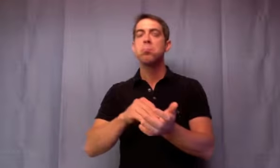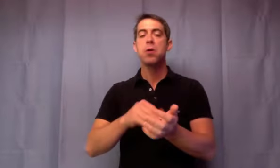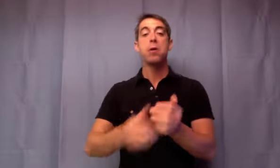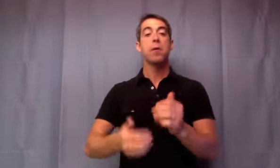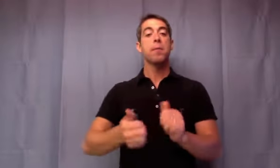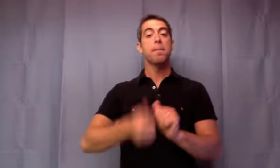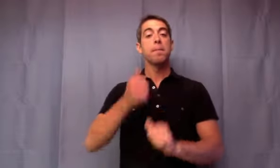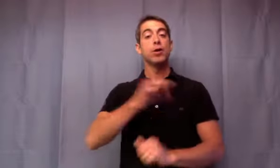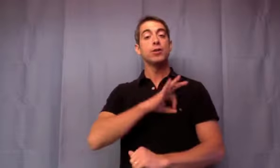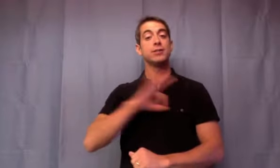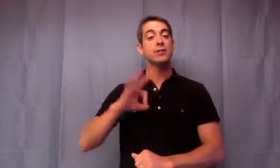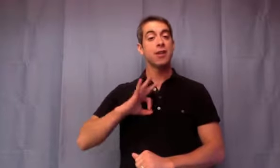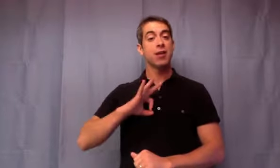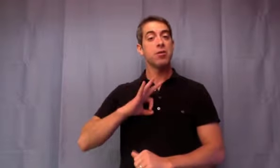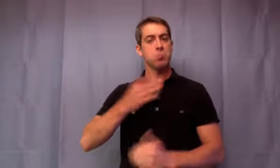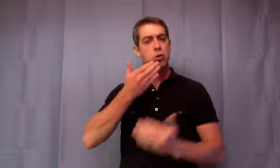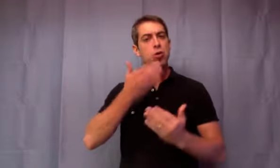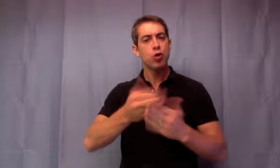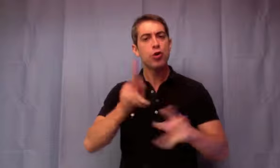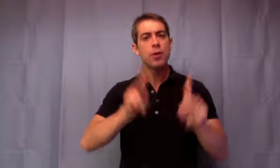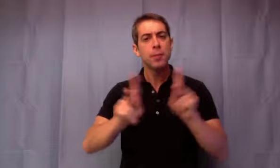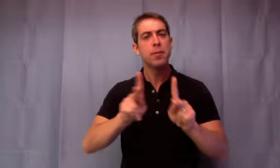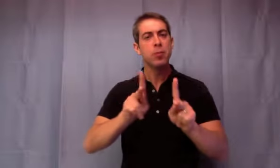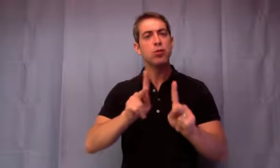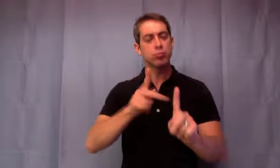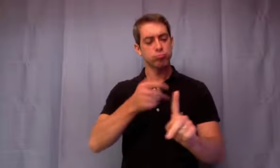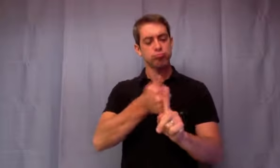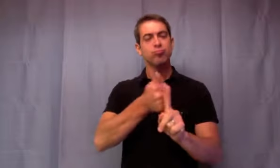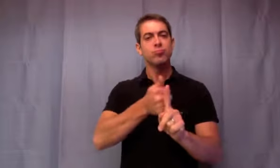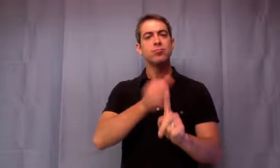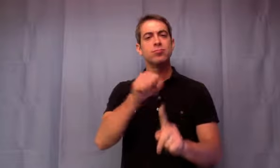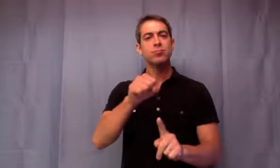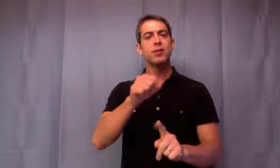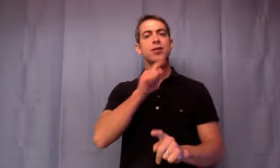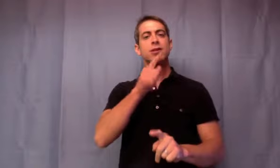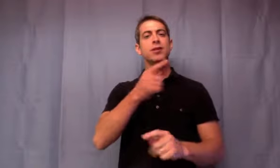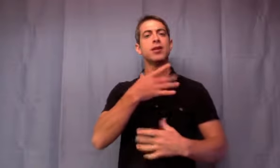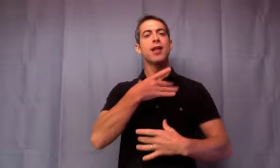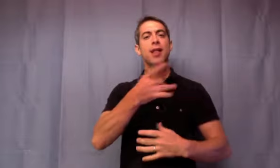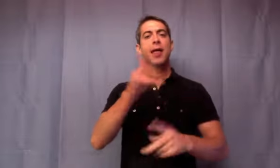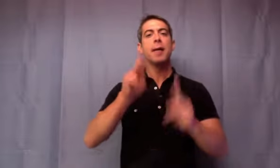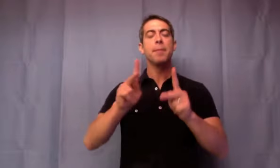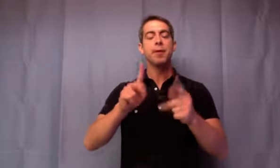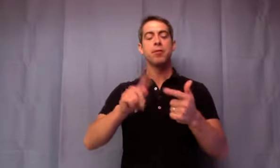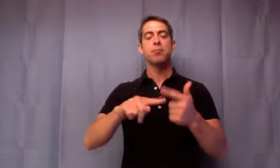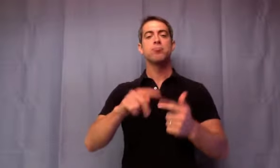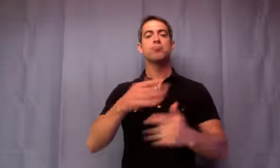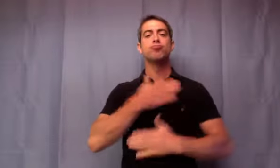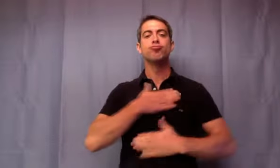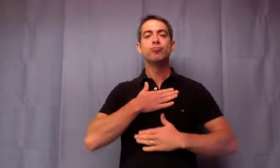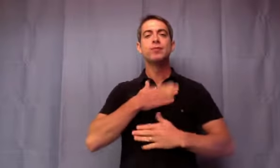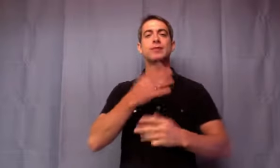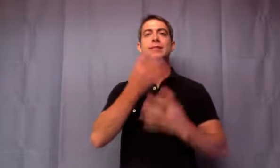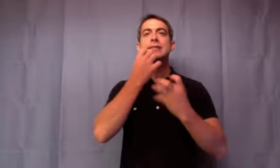care about their communities, the environment, and providing a safe place for play and relaxation.